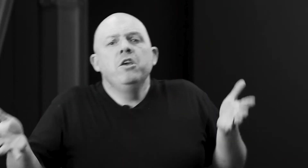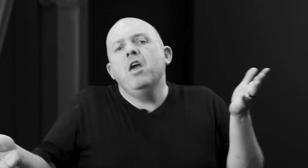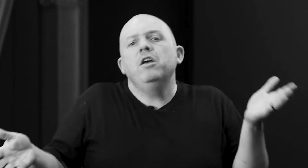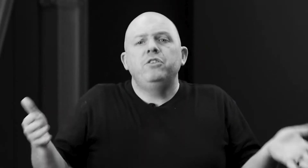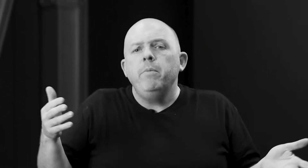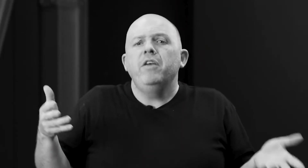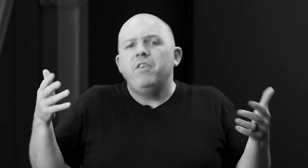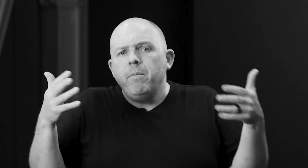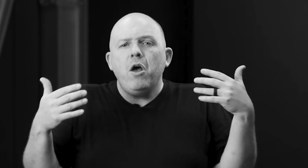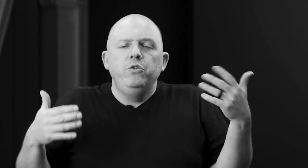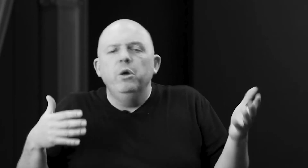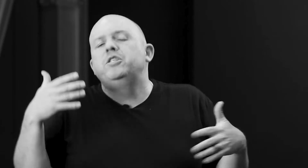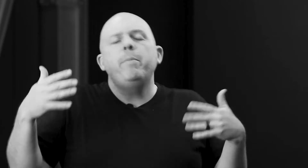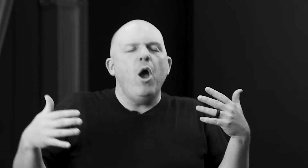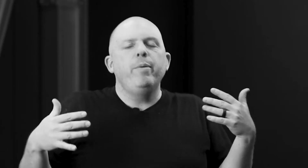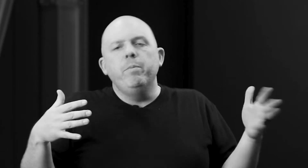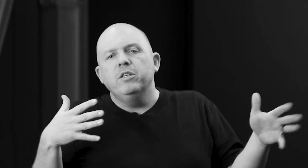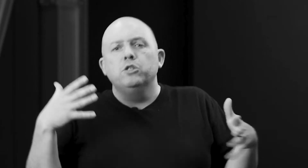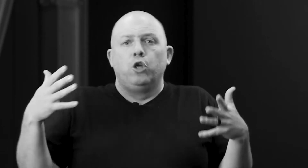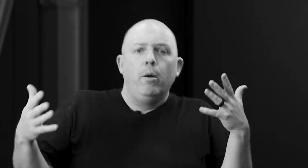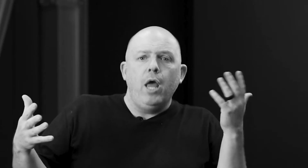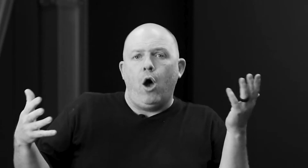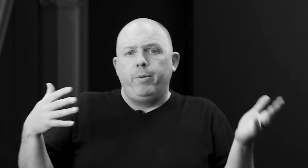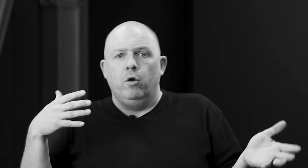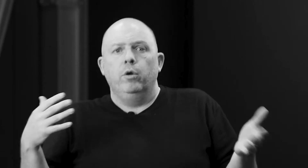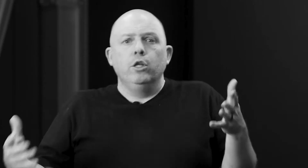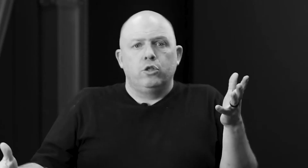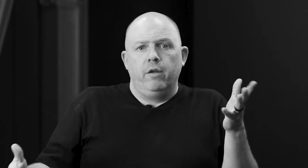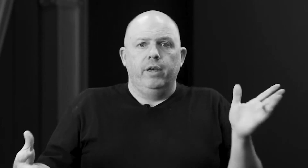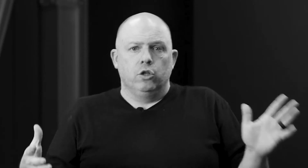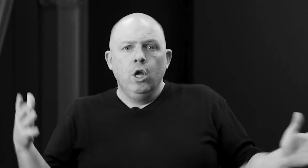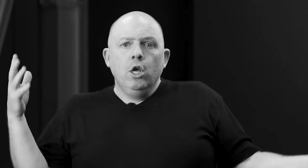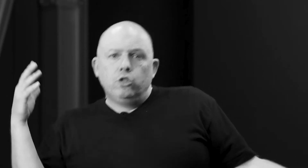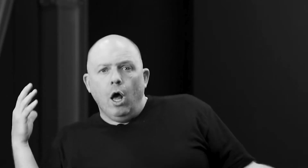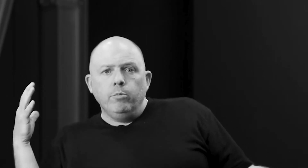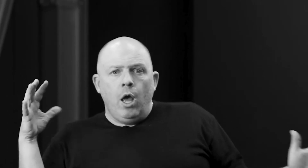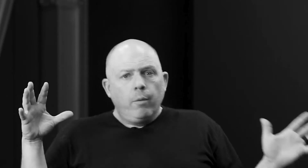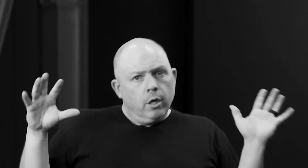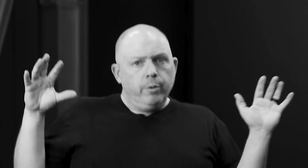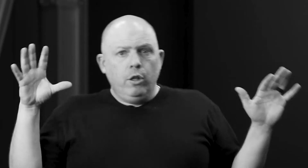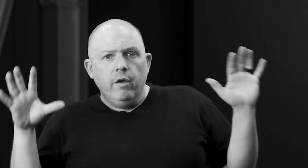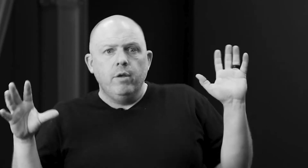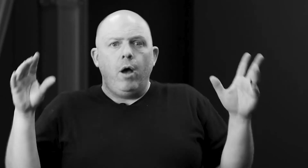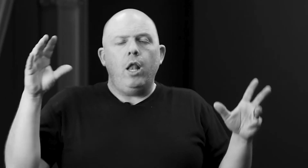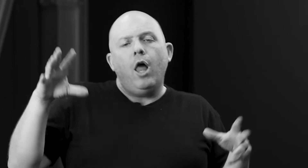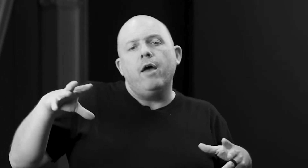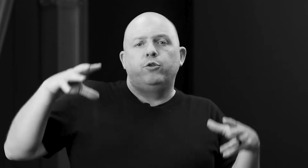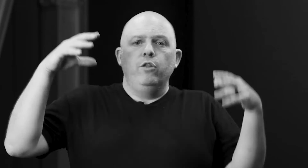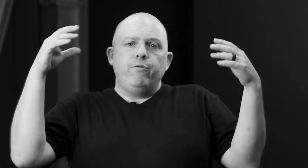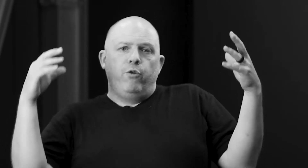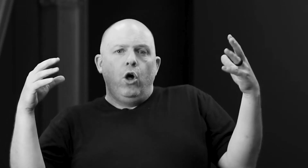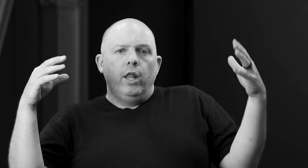Yeah, someday, someday I'll do it. Someday I'll be a business. Someday I'll be a real estate investor. Someday I'm gonna be living my life to the fullest.